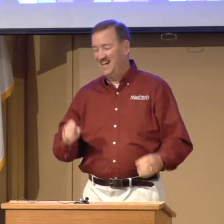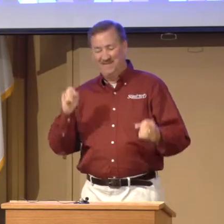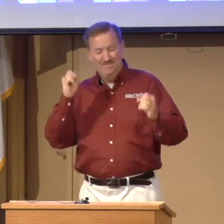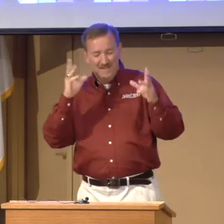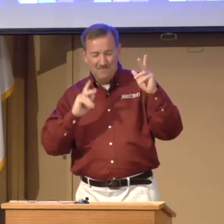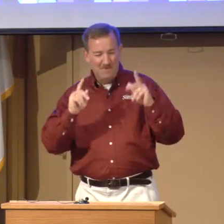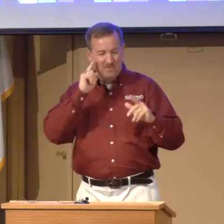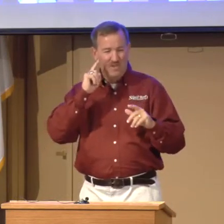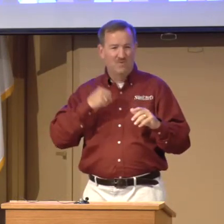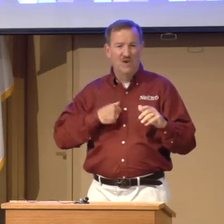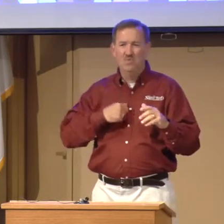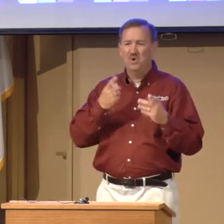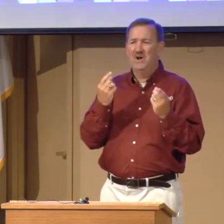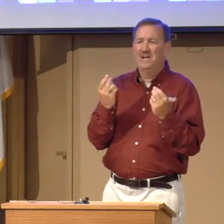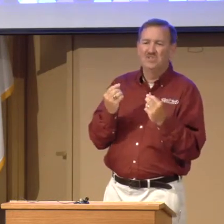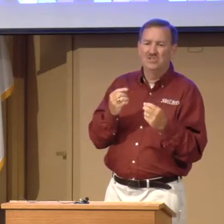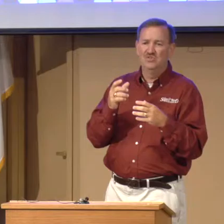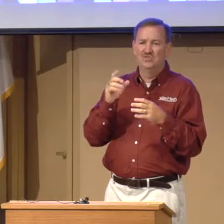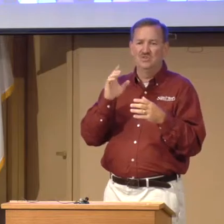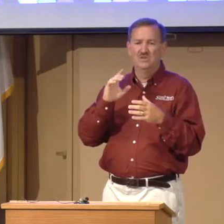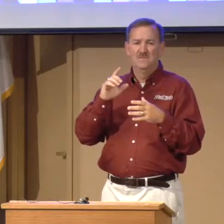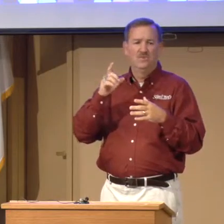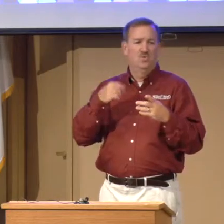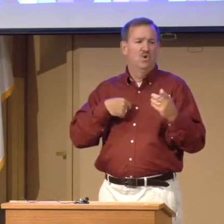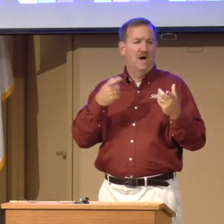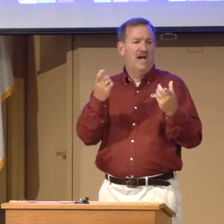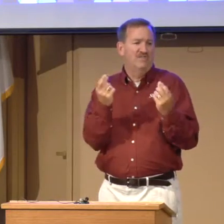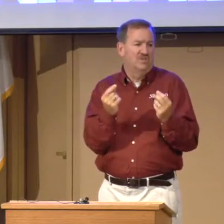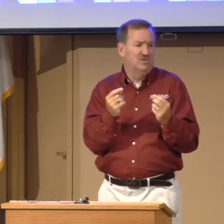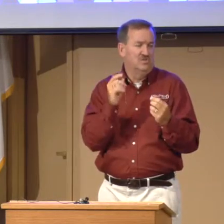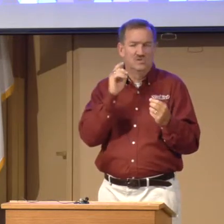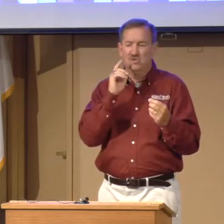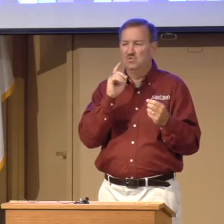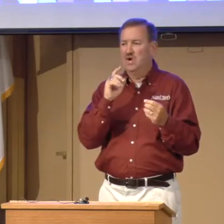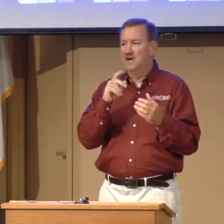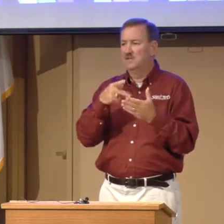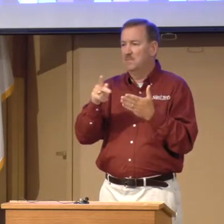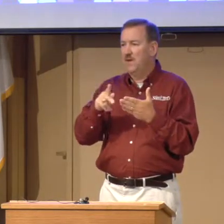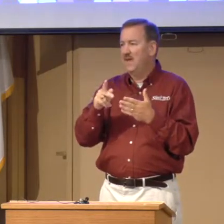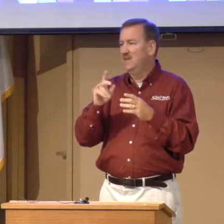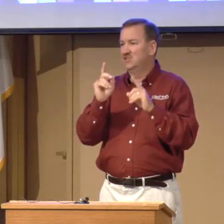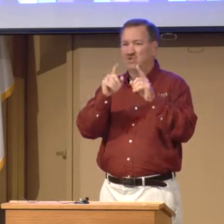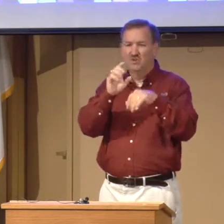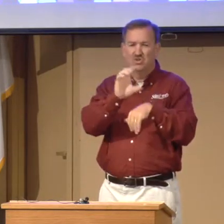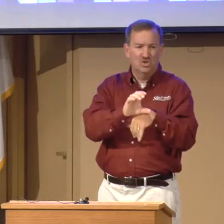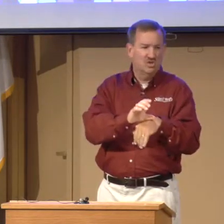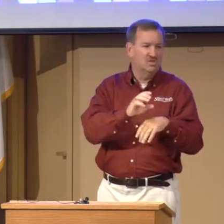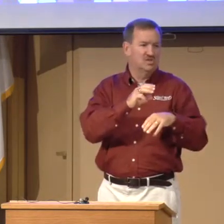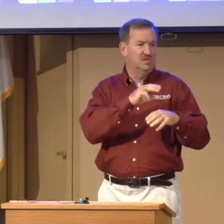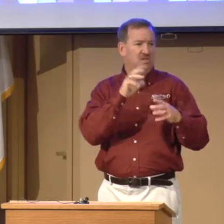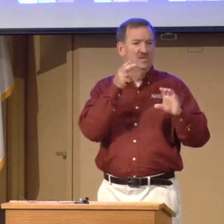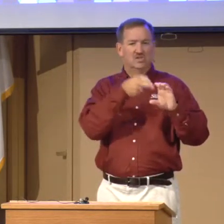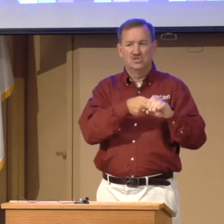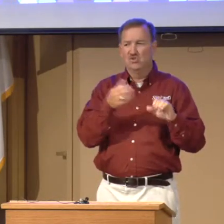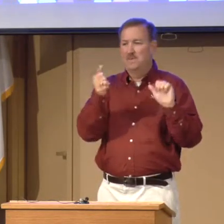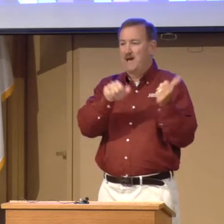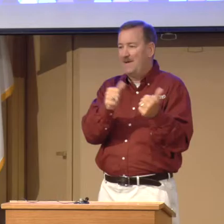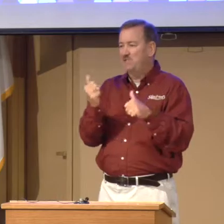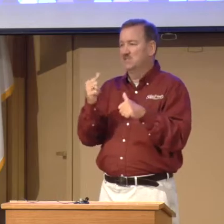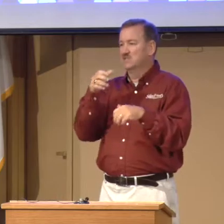Many people think, well, what do I have to do to, what do I have to do to pay, to go to church, to join baptism,